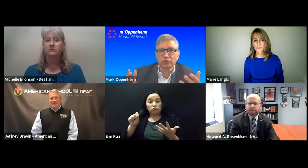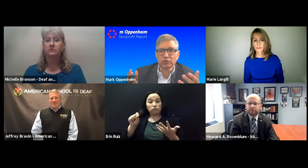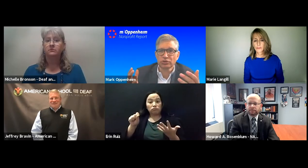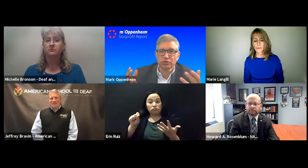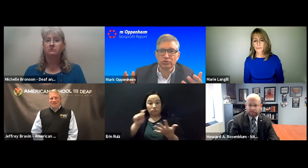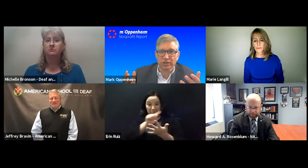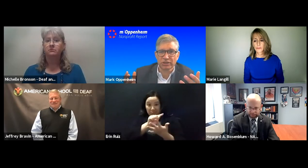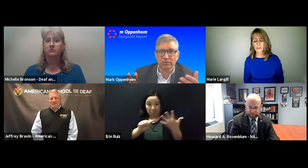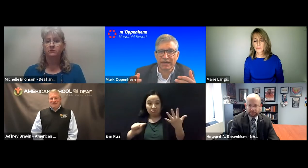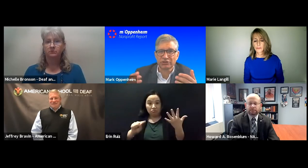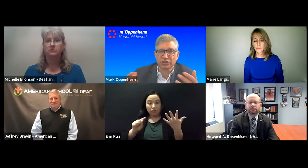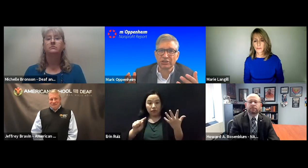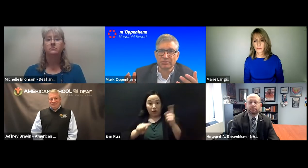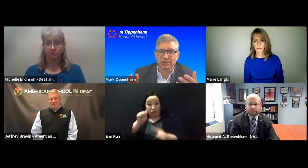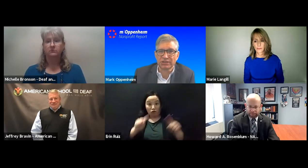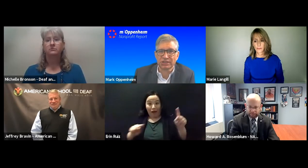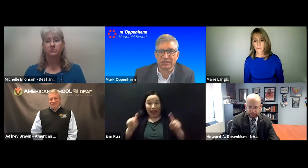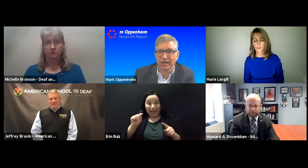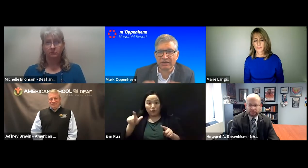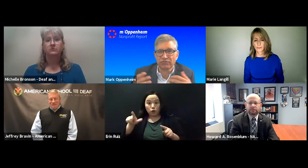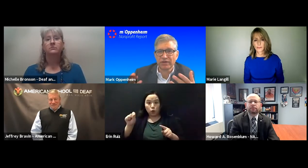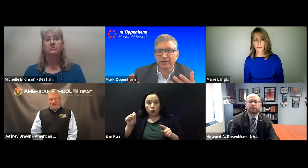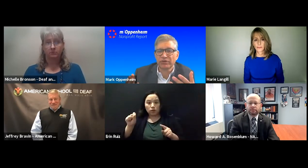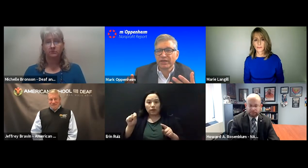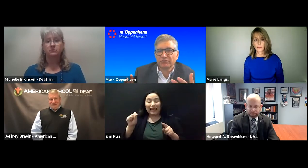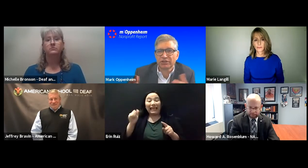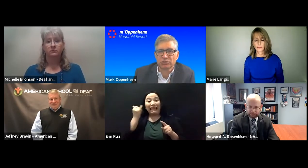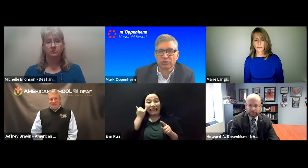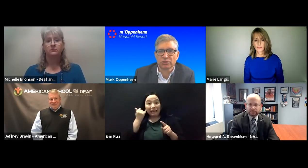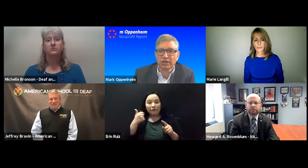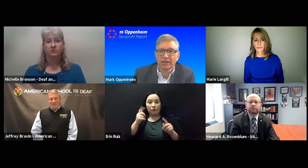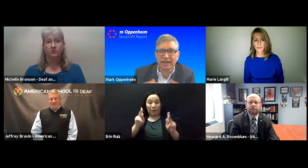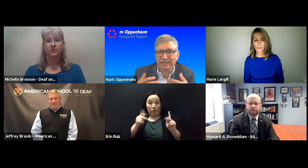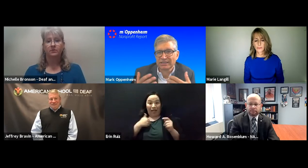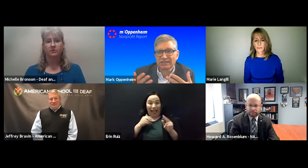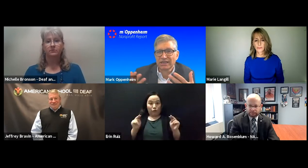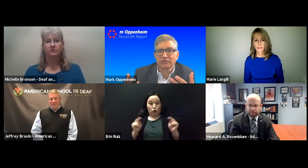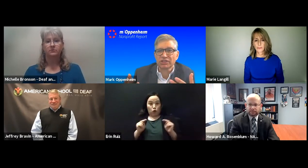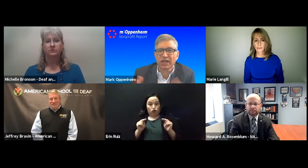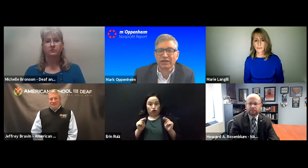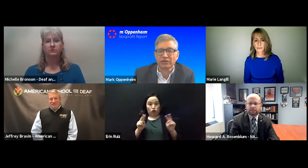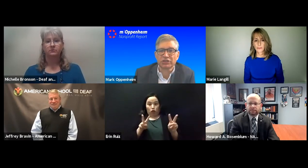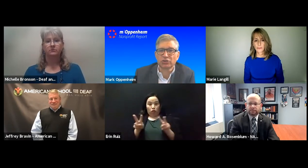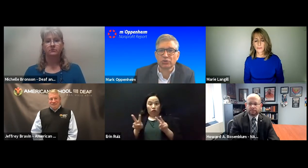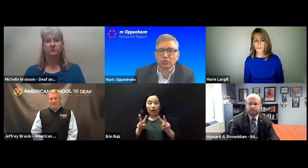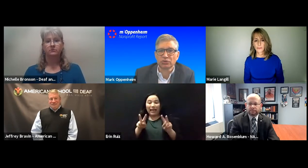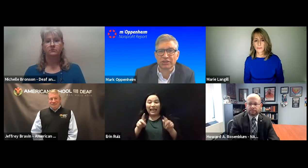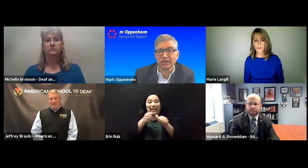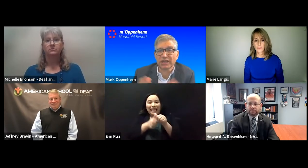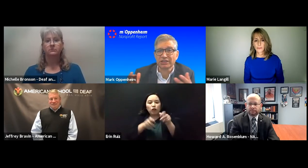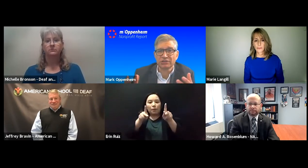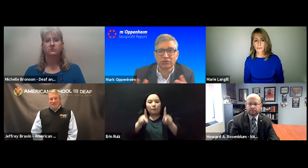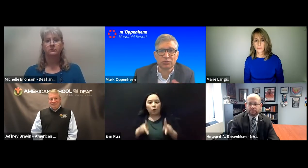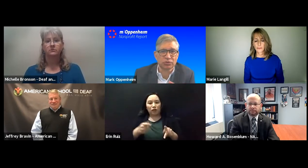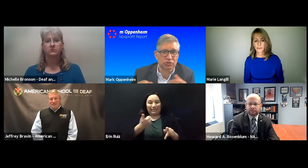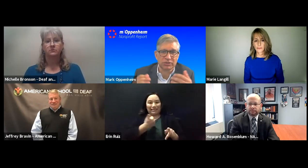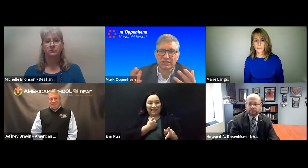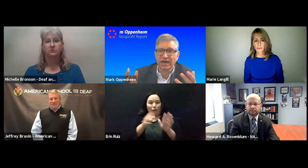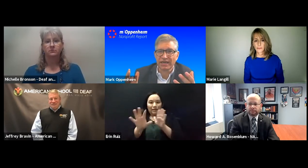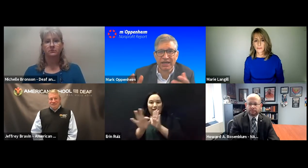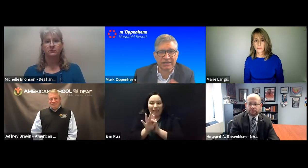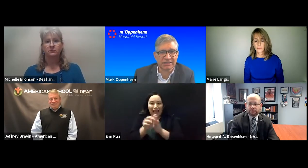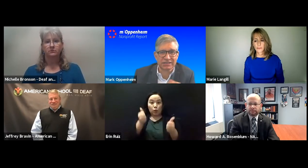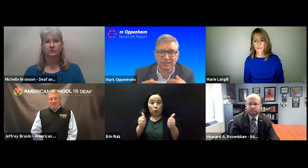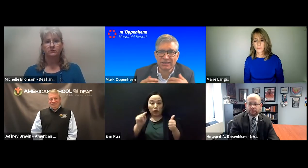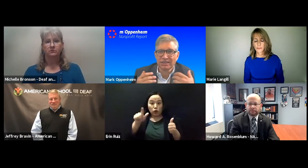looking at tools neutrally and without judgment and just saying every individual can self-select which tools and collection of tools and